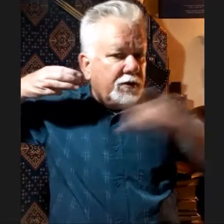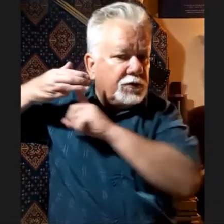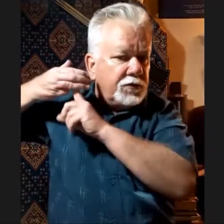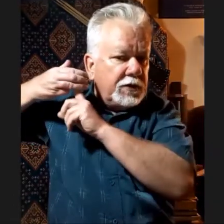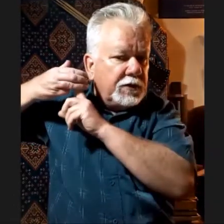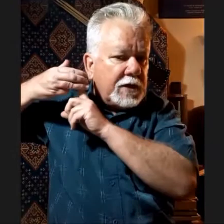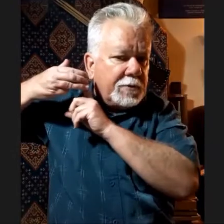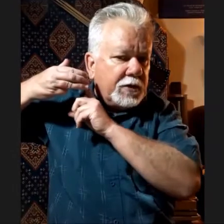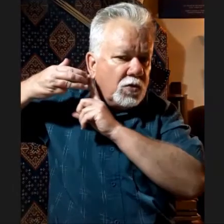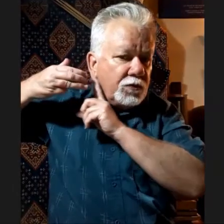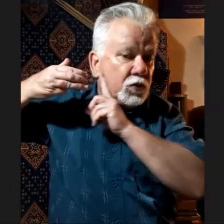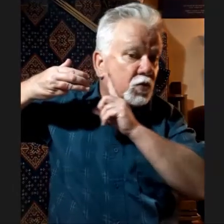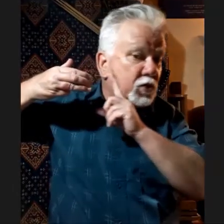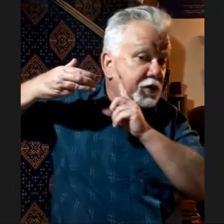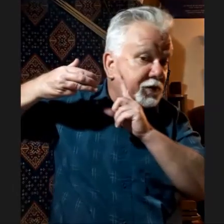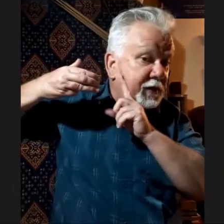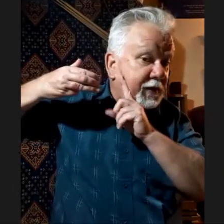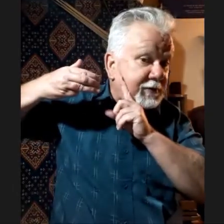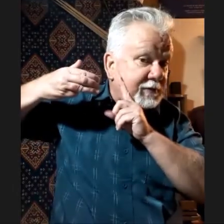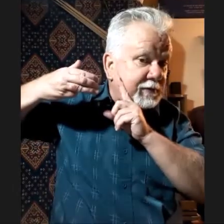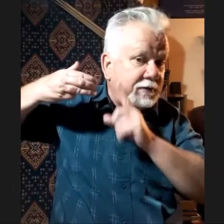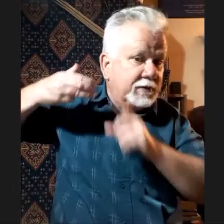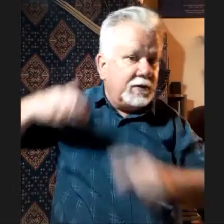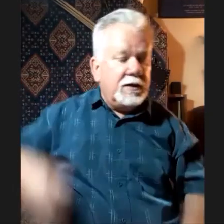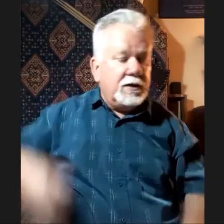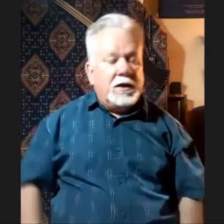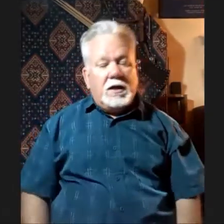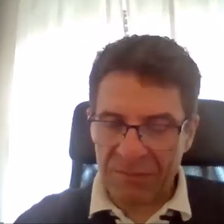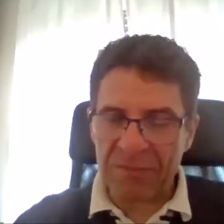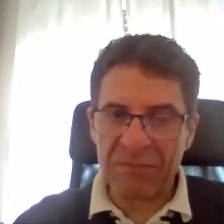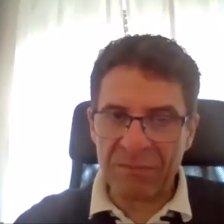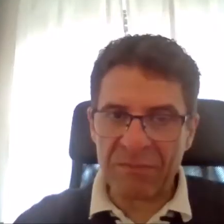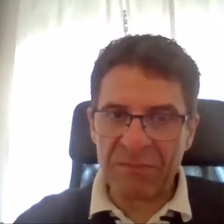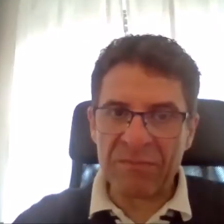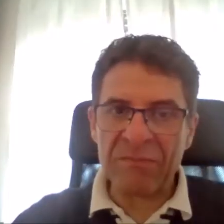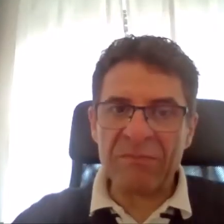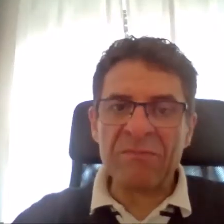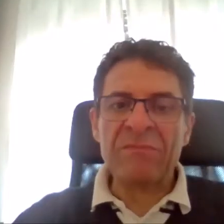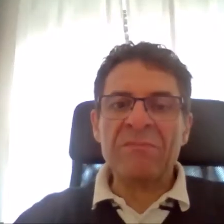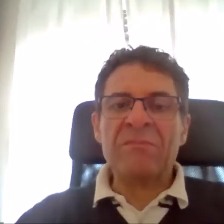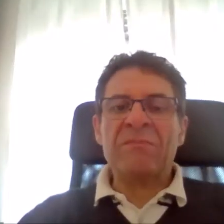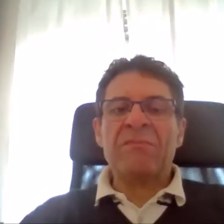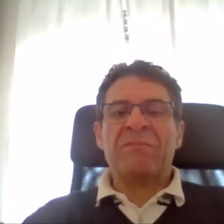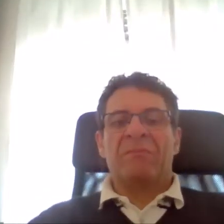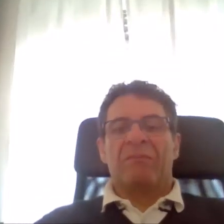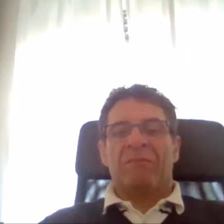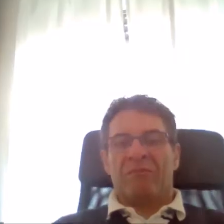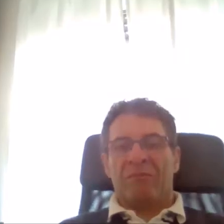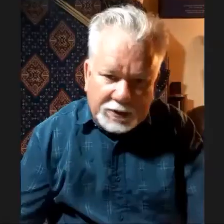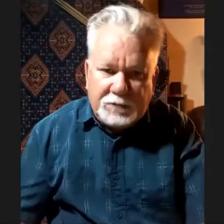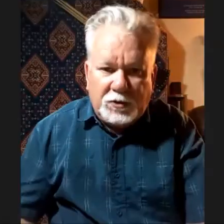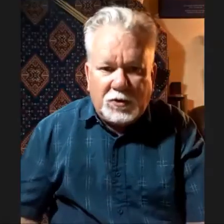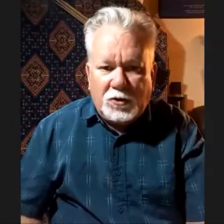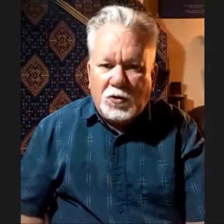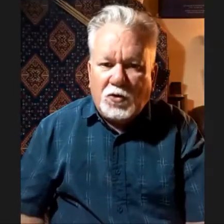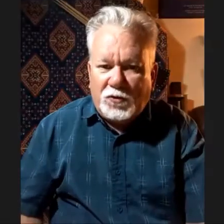the string is coming off towards your face. Yes. And with a powerful bow, that can give you an awful